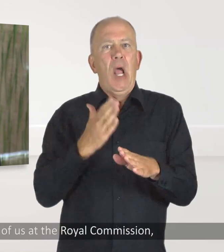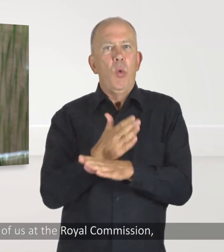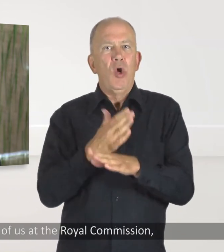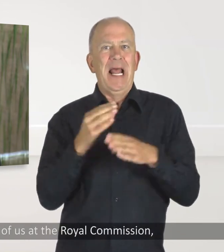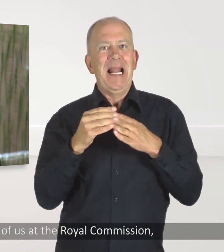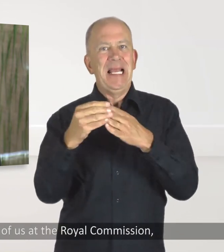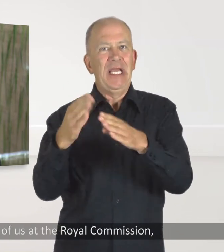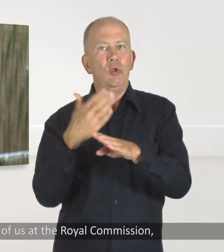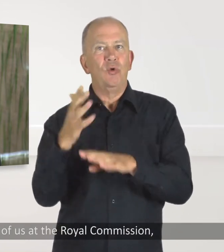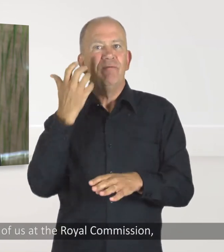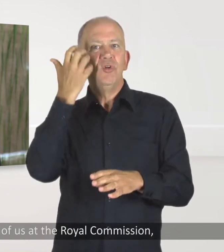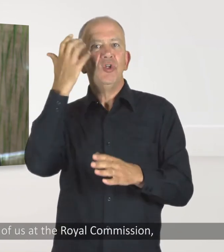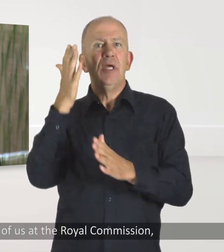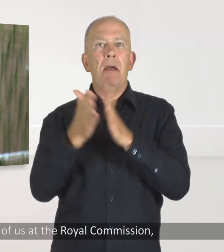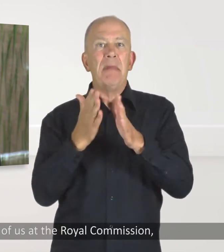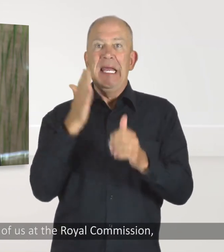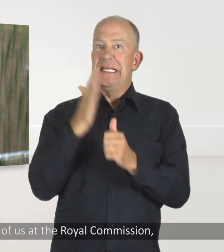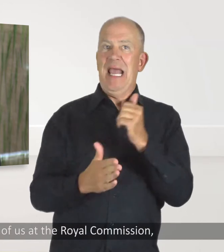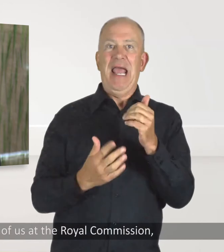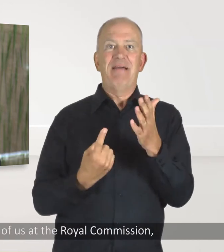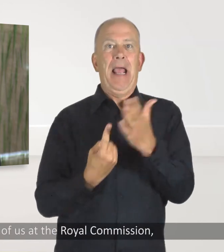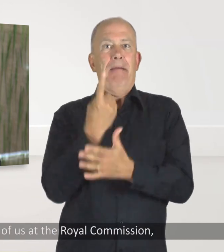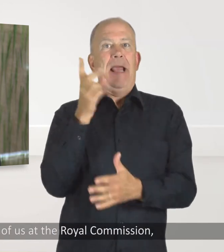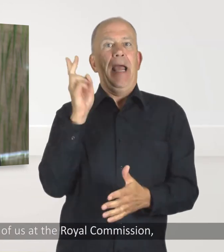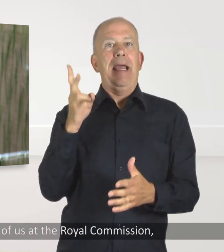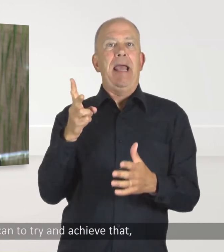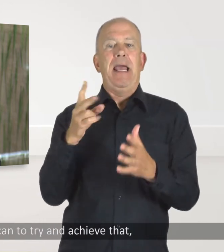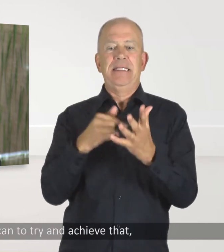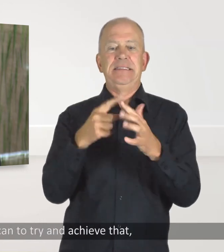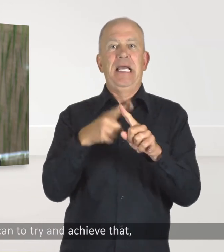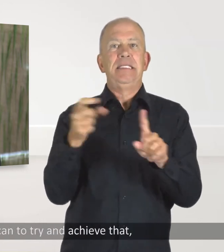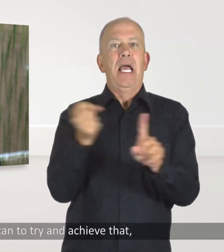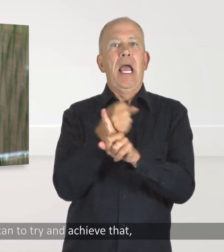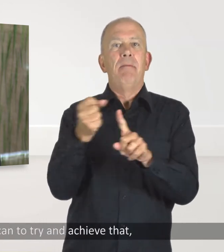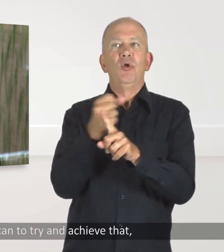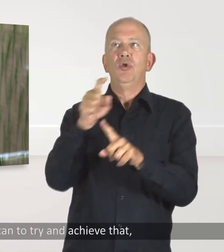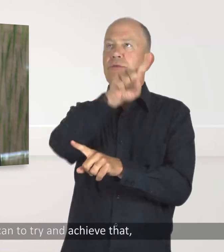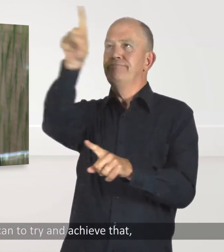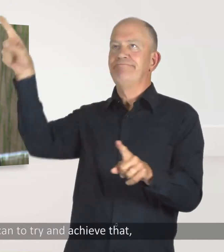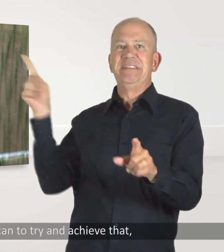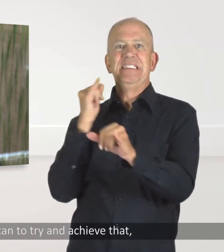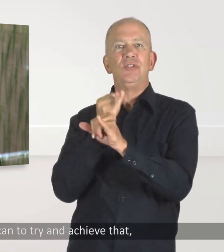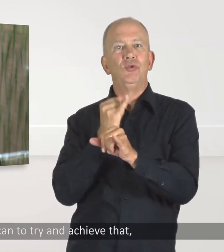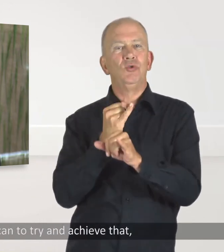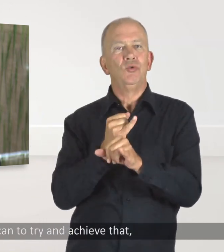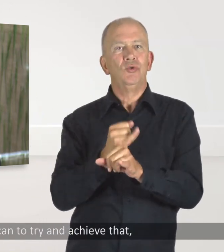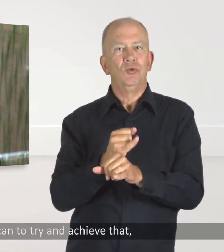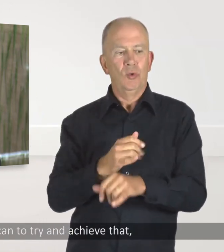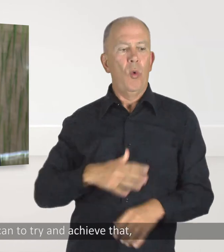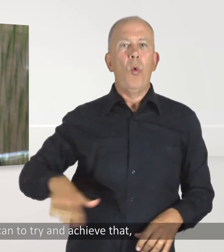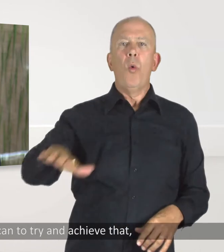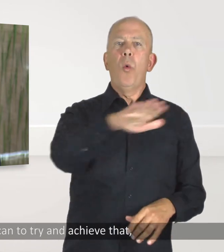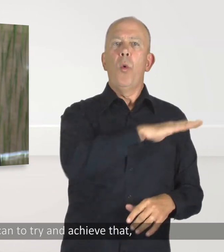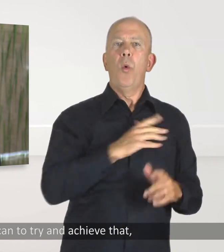Commissioners, and all of us at the Royal Commission, will do everything we can to try and achieve that,